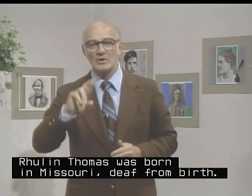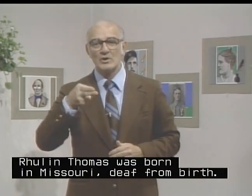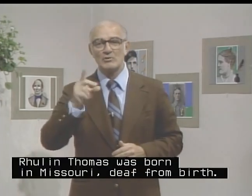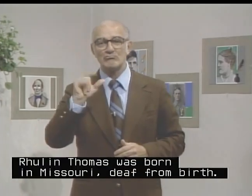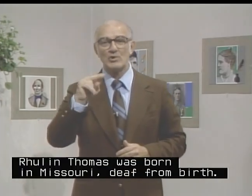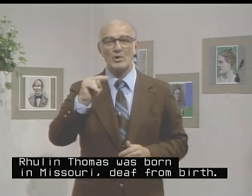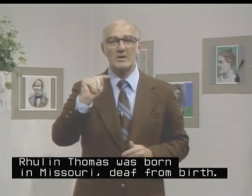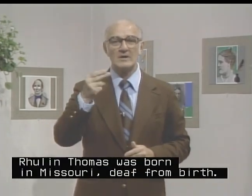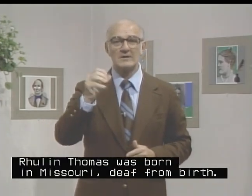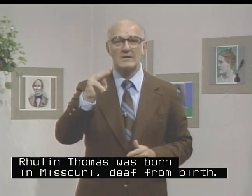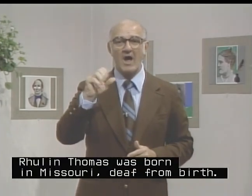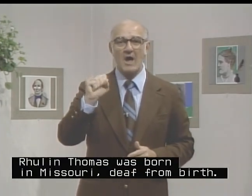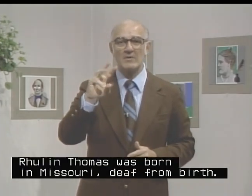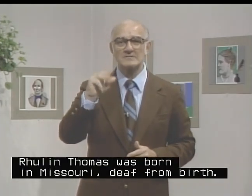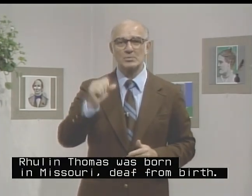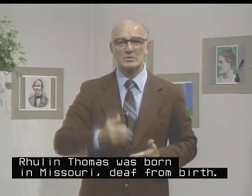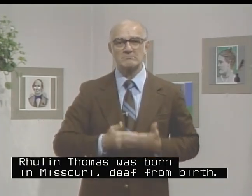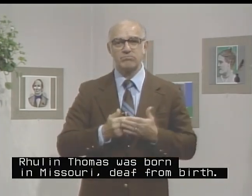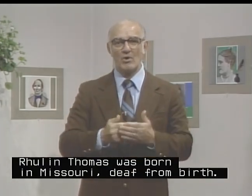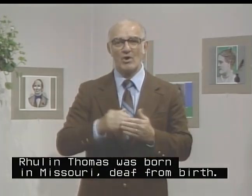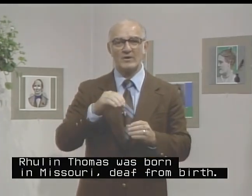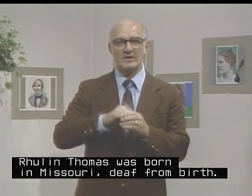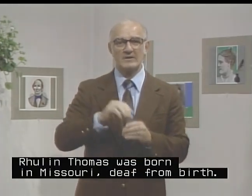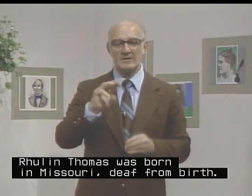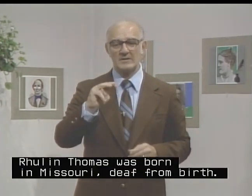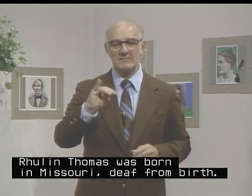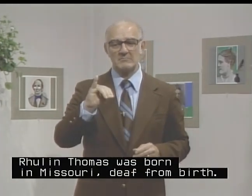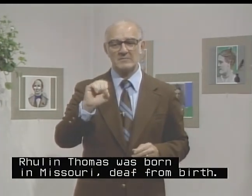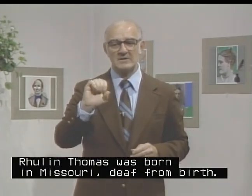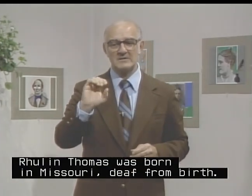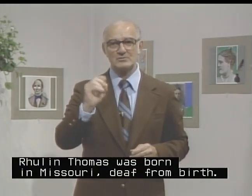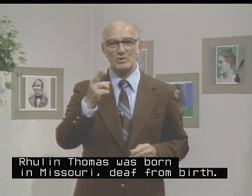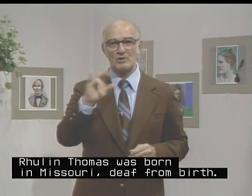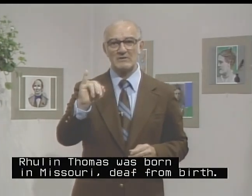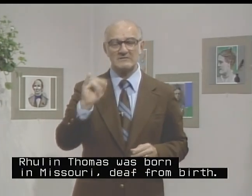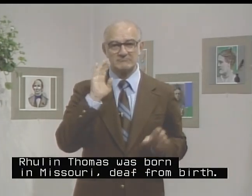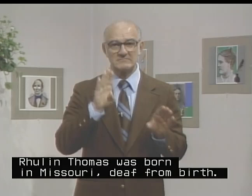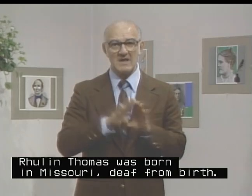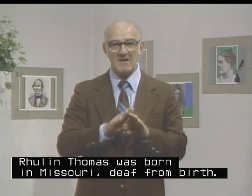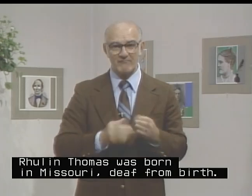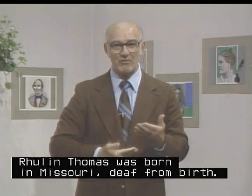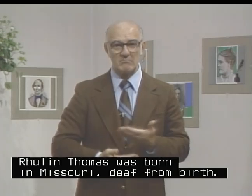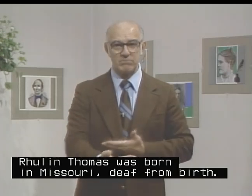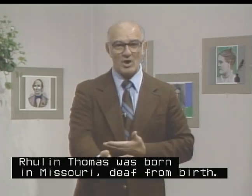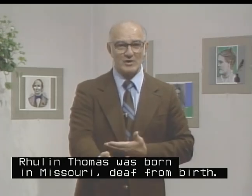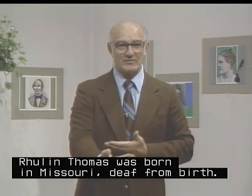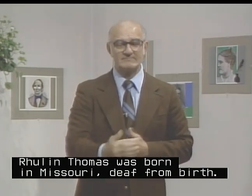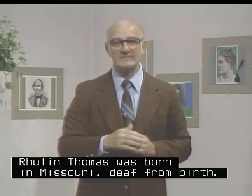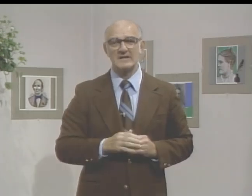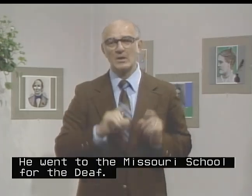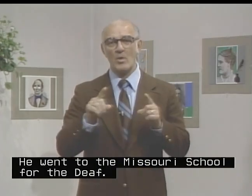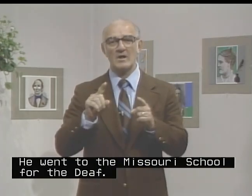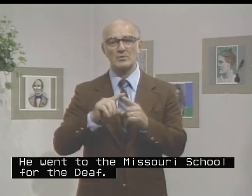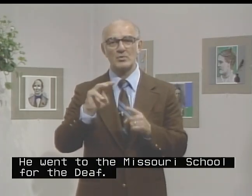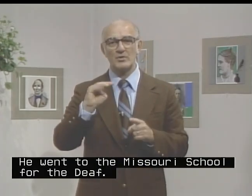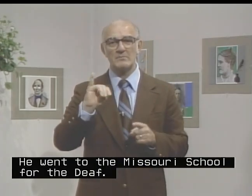Rulon Thomas was born in Missouri from birth. He went to the